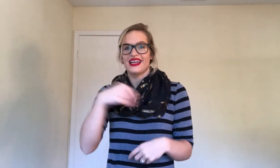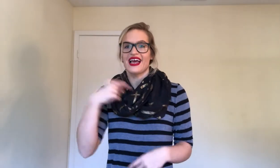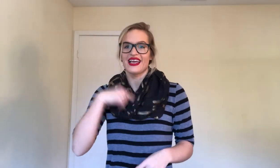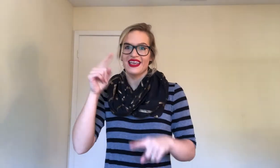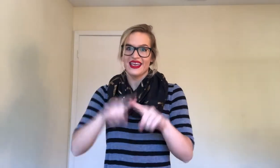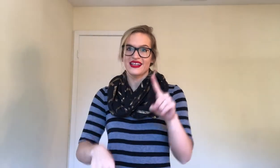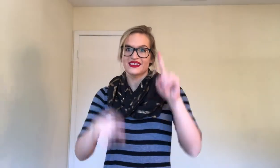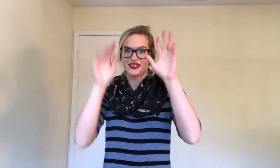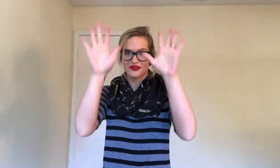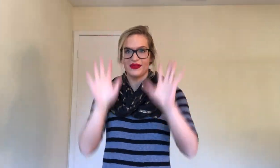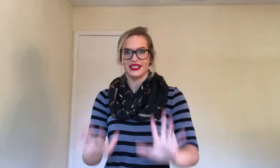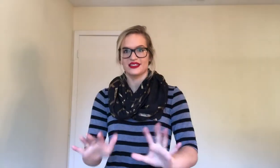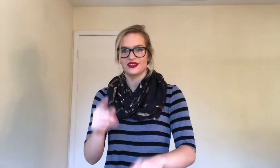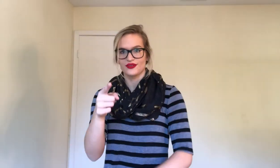and I can't amaze you.